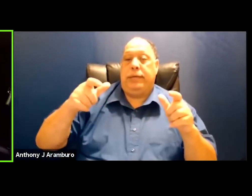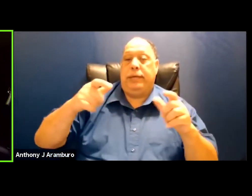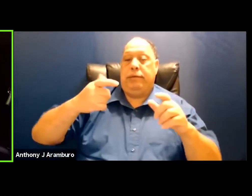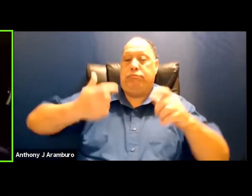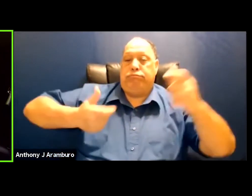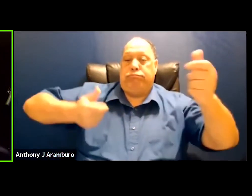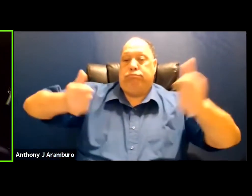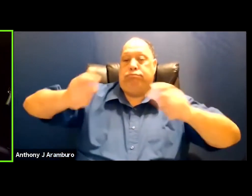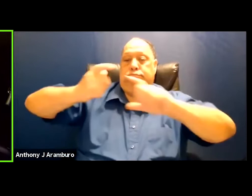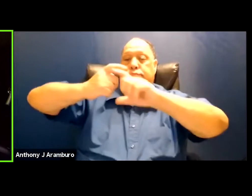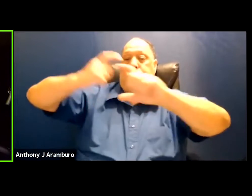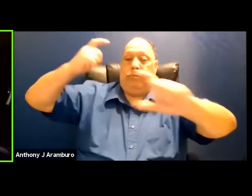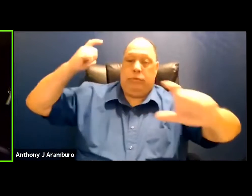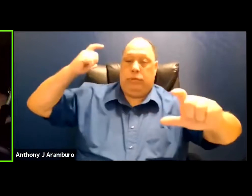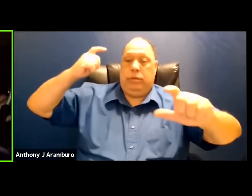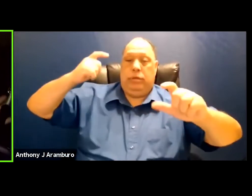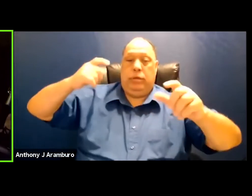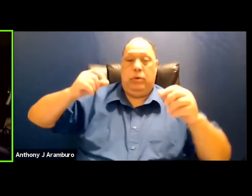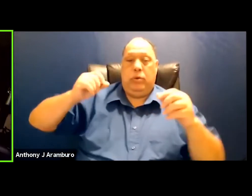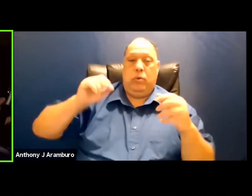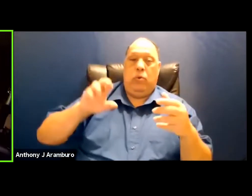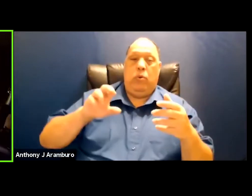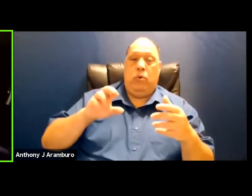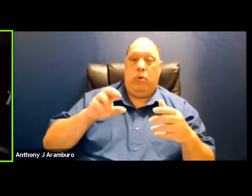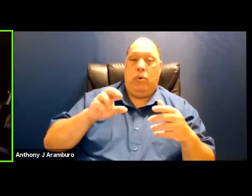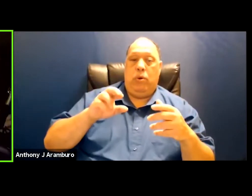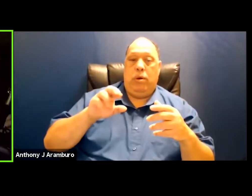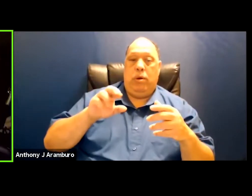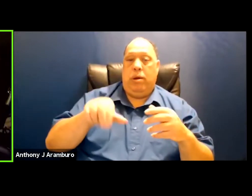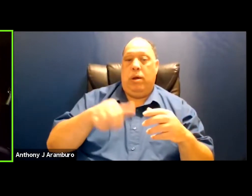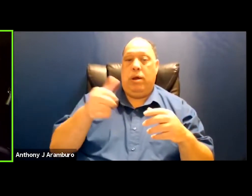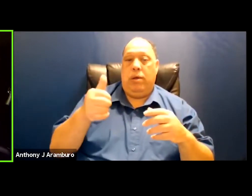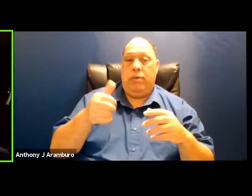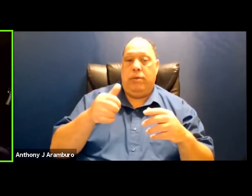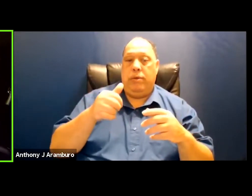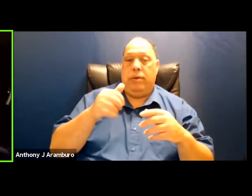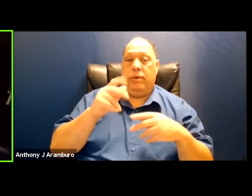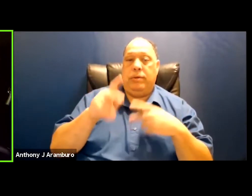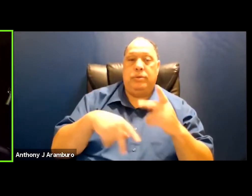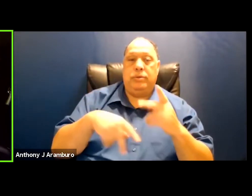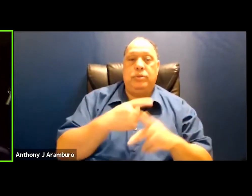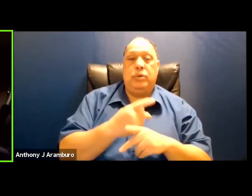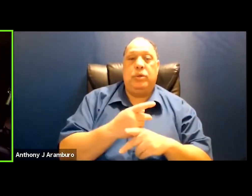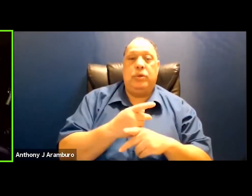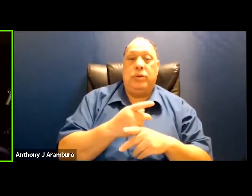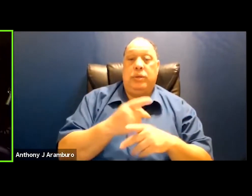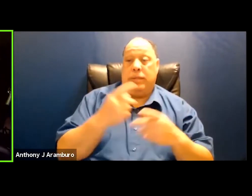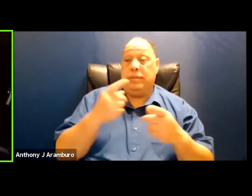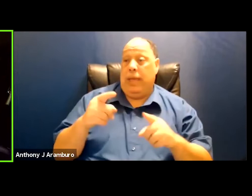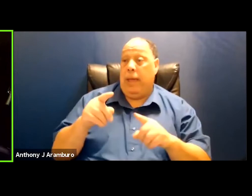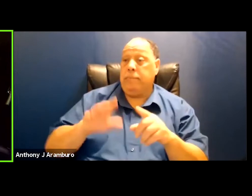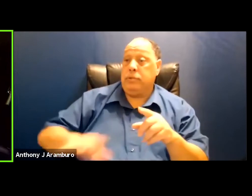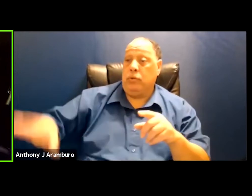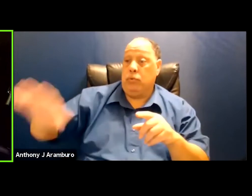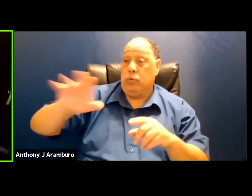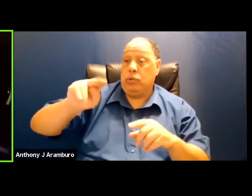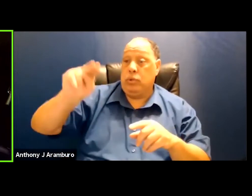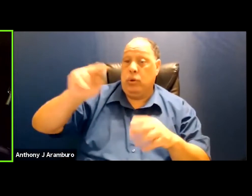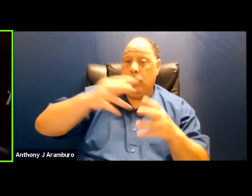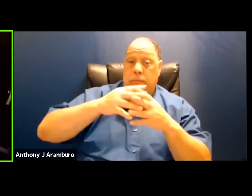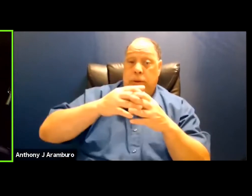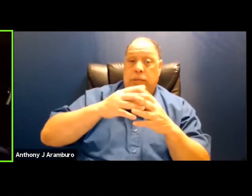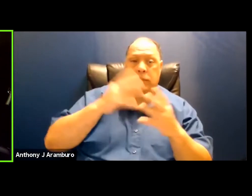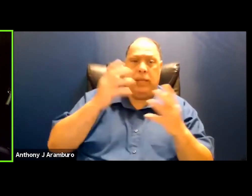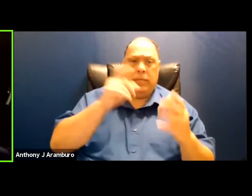thing uh or or or any number of these other uh these other sort of um this happens across north america actually lots of police